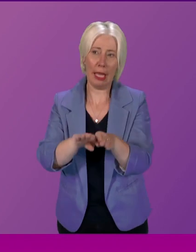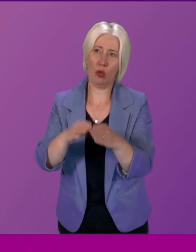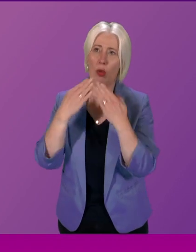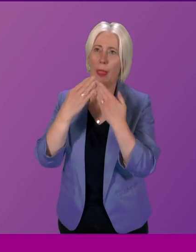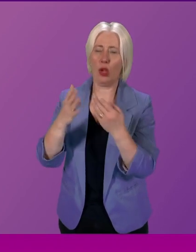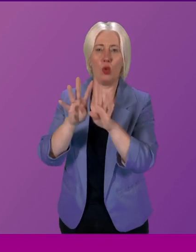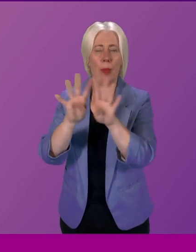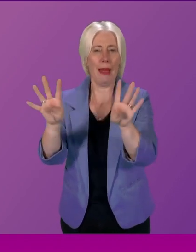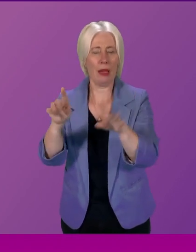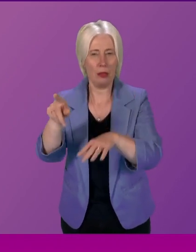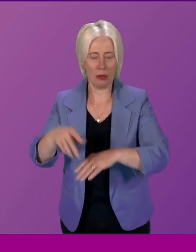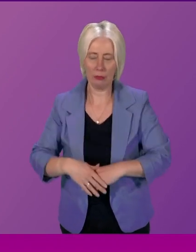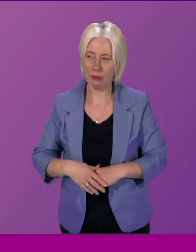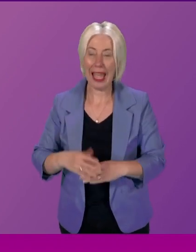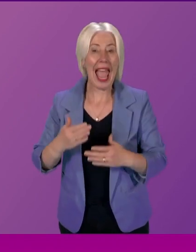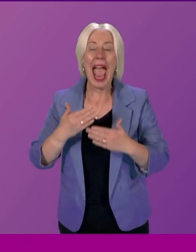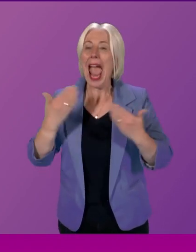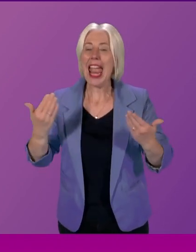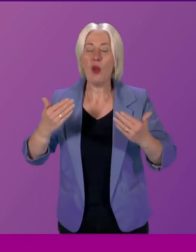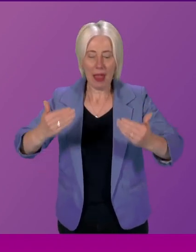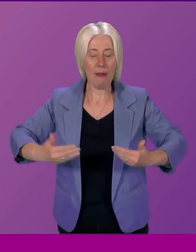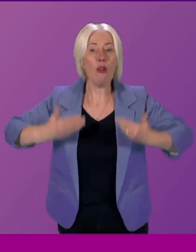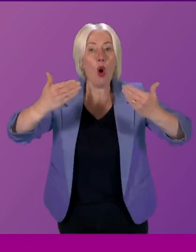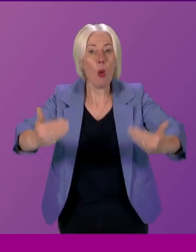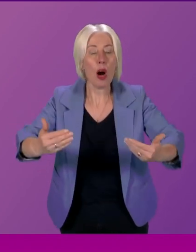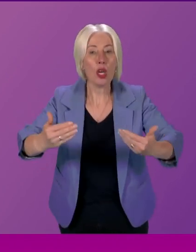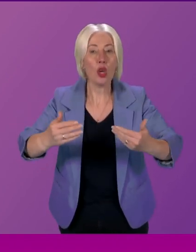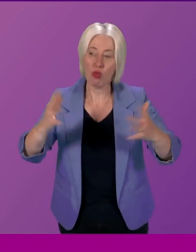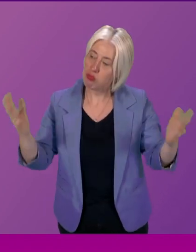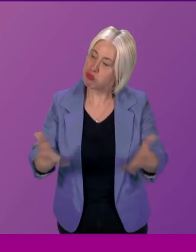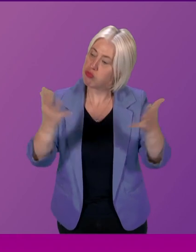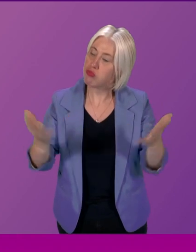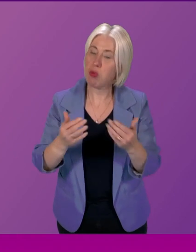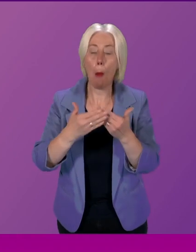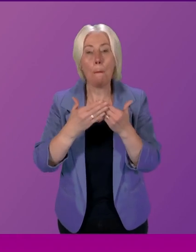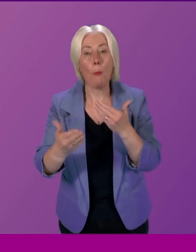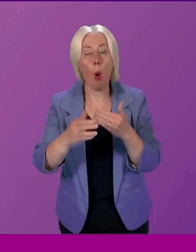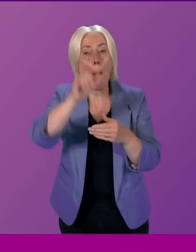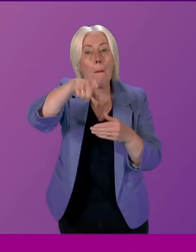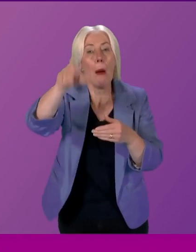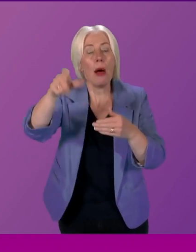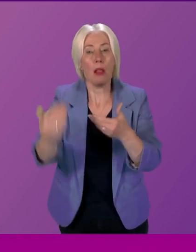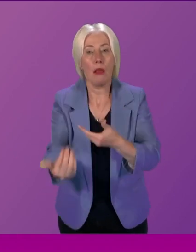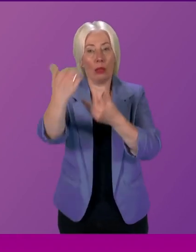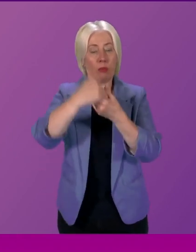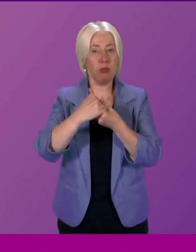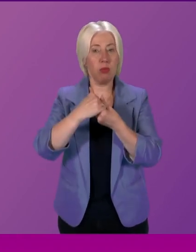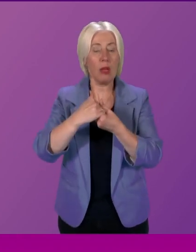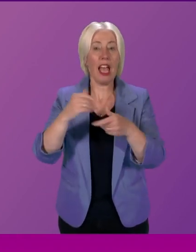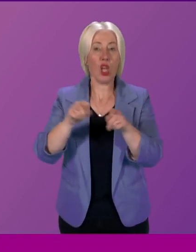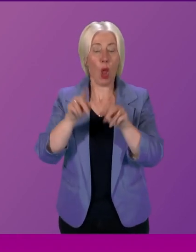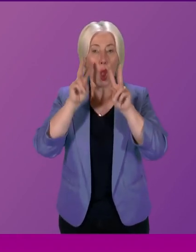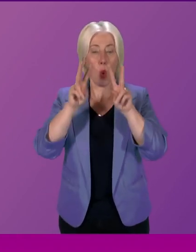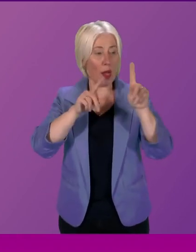Any steps this Parliament can take to promote greater public participation and amplify diverse